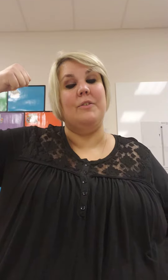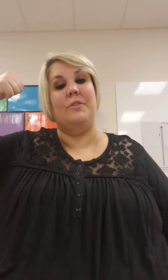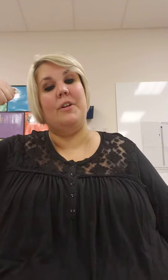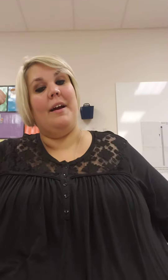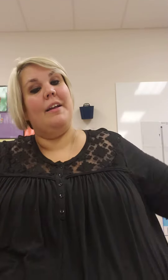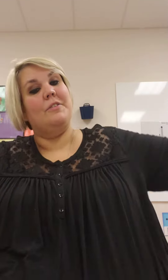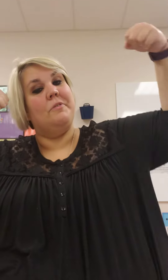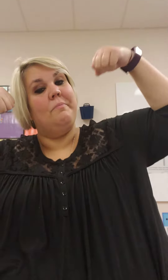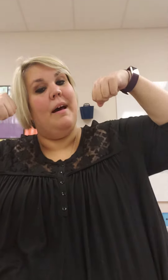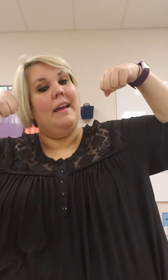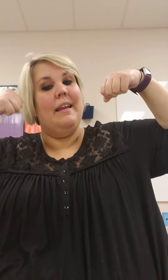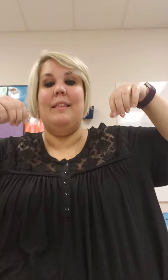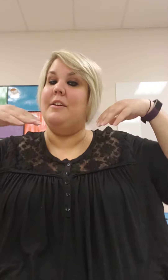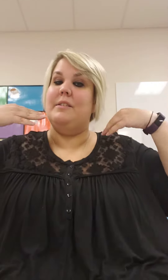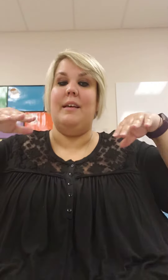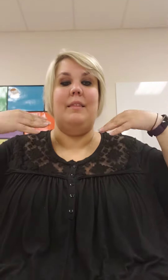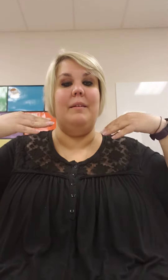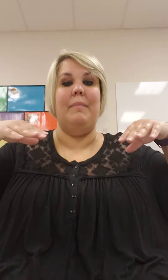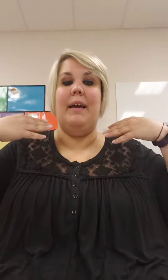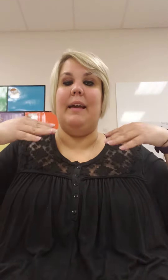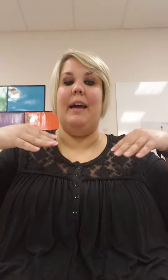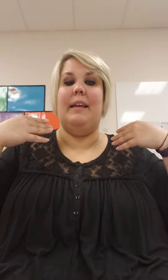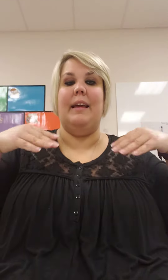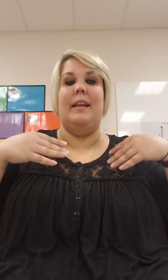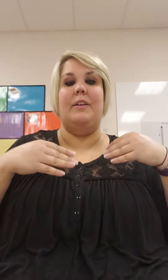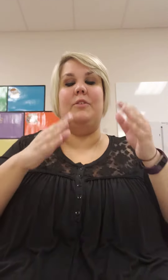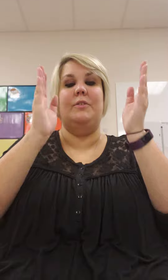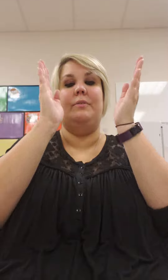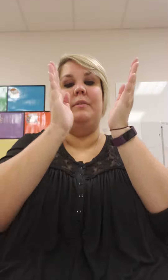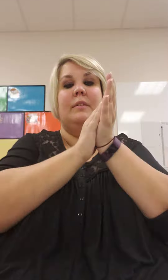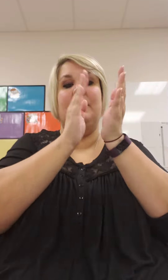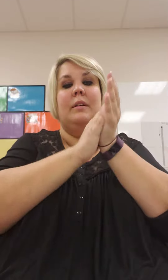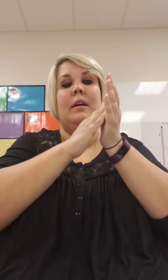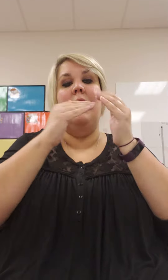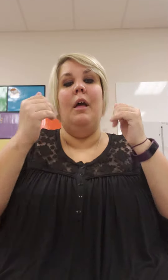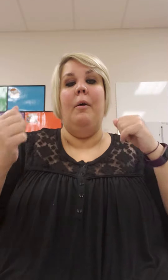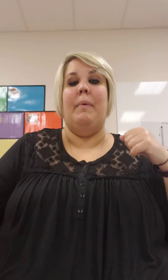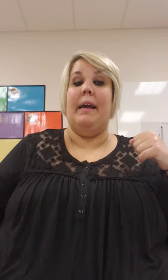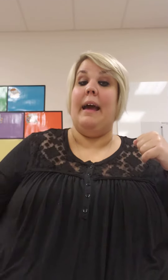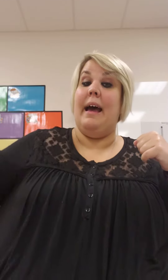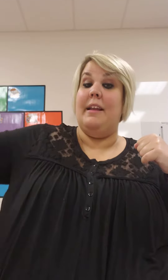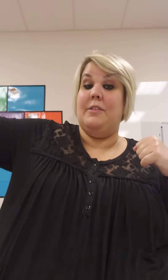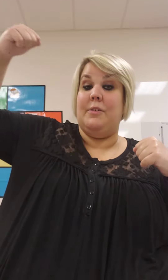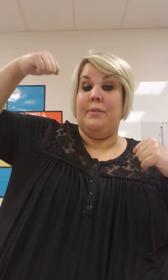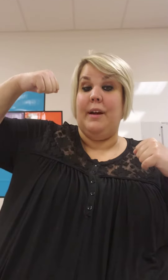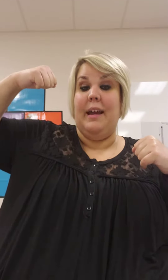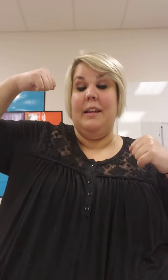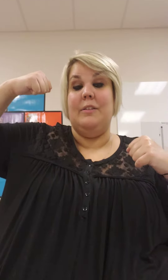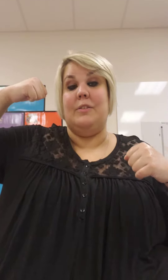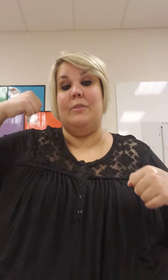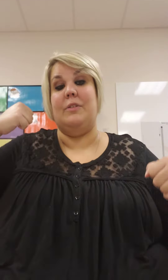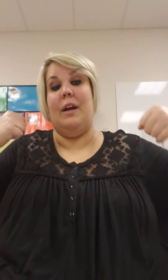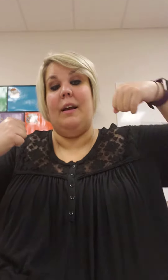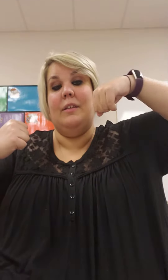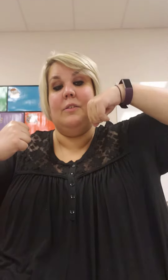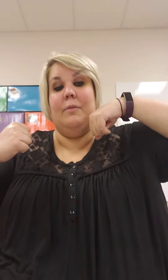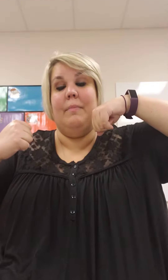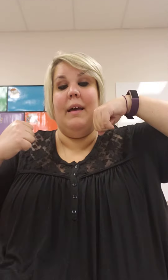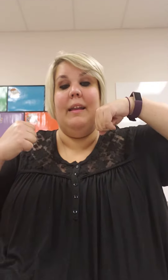so strong and so mighty, there's nothing my God cannot do. My God is so great, so strong and so mighty,